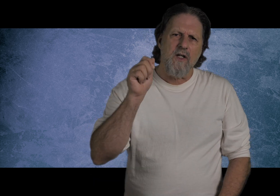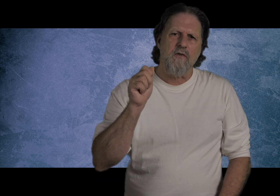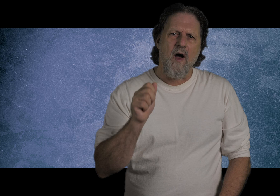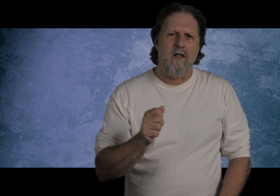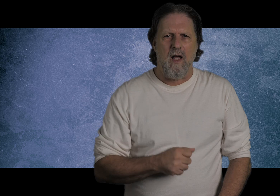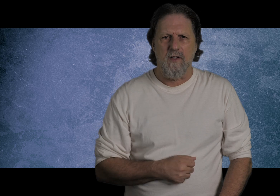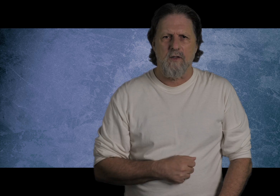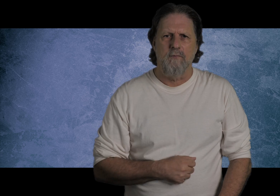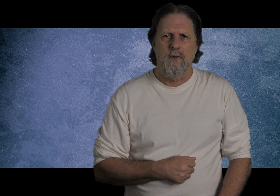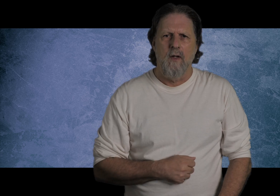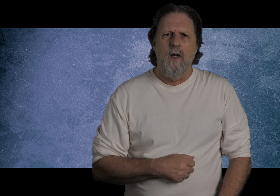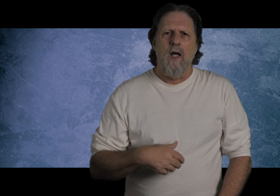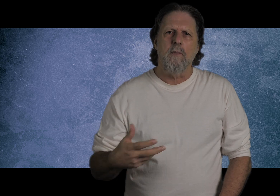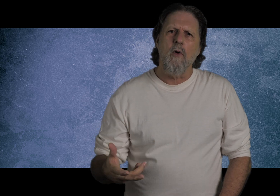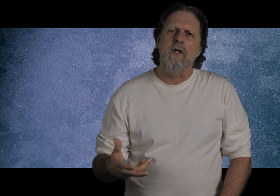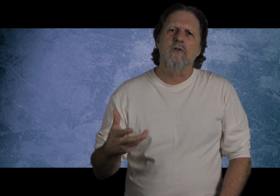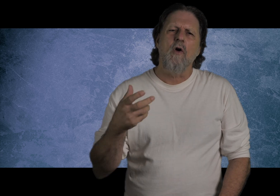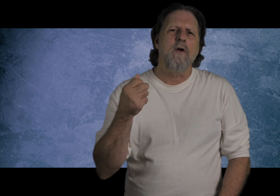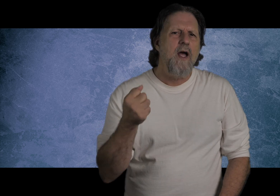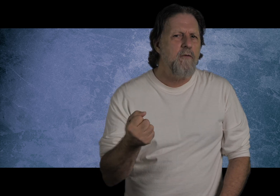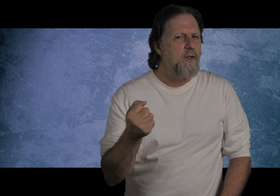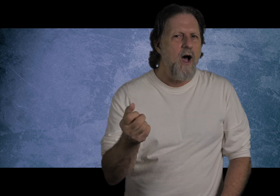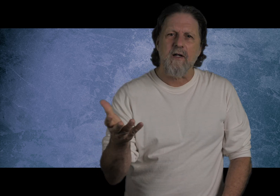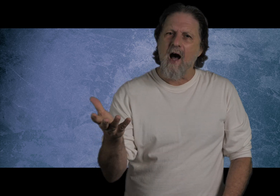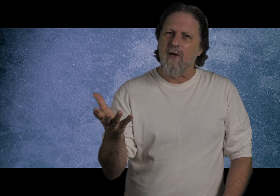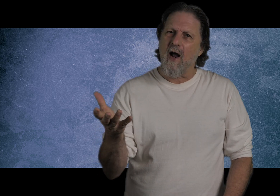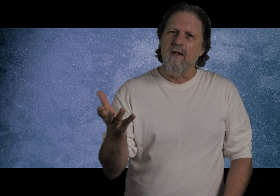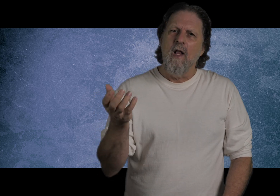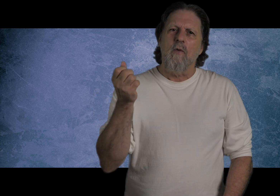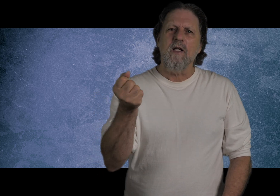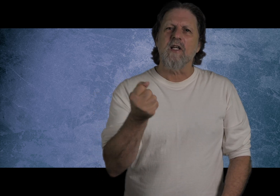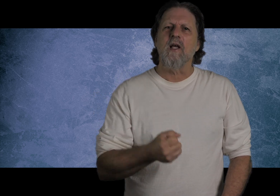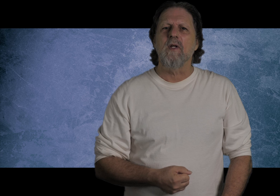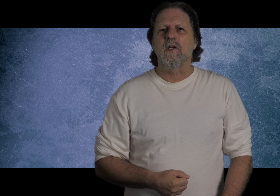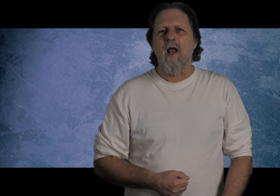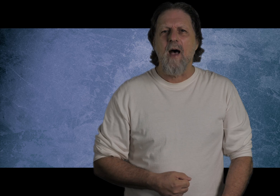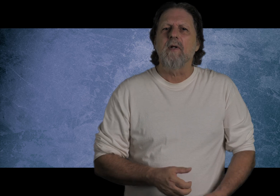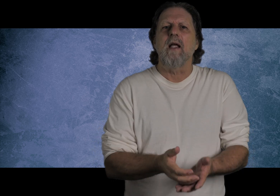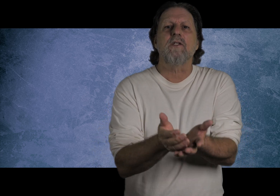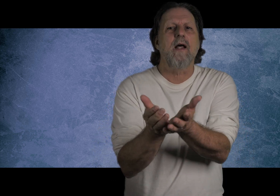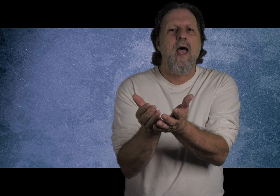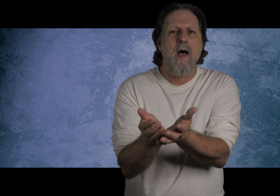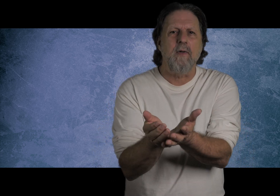is finalized. And the point is, don't ever doubt God, right? When he says something's going to happen, it's going to happen